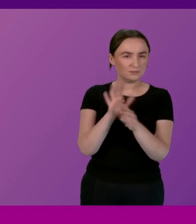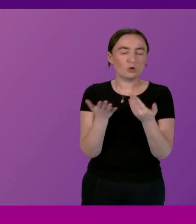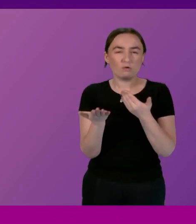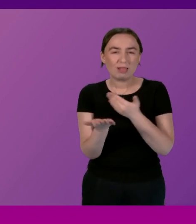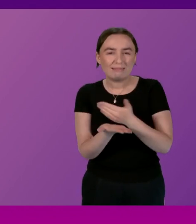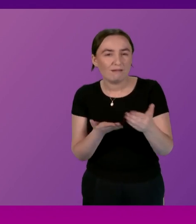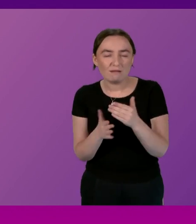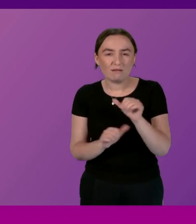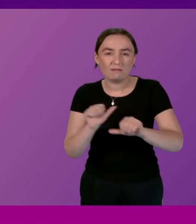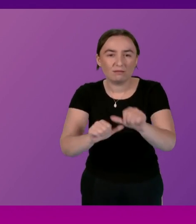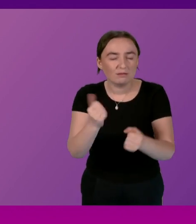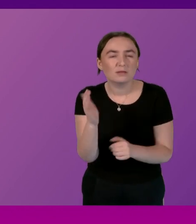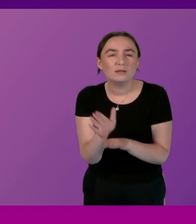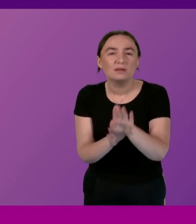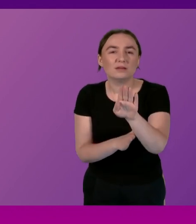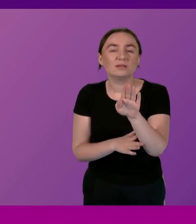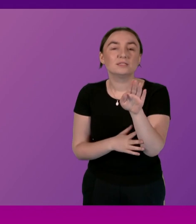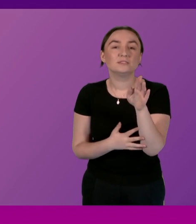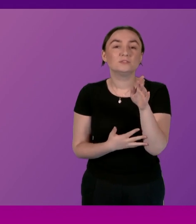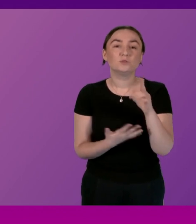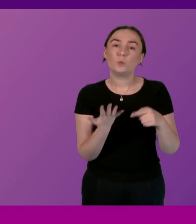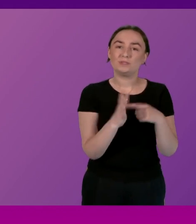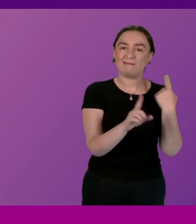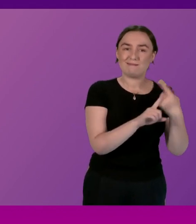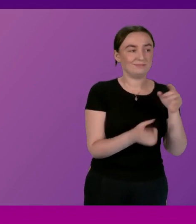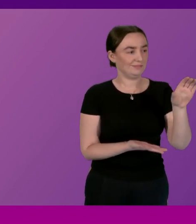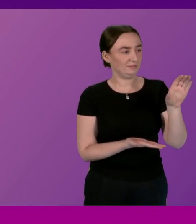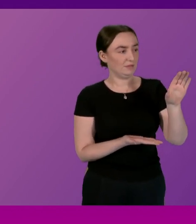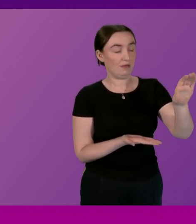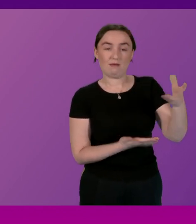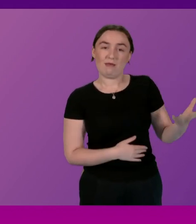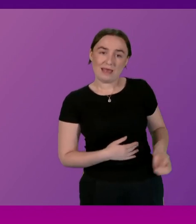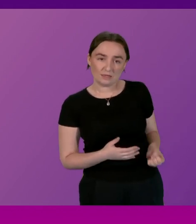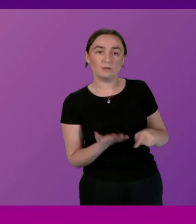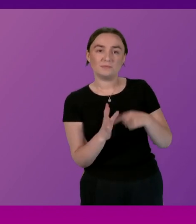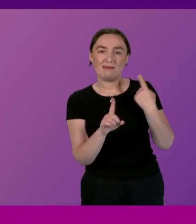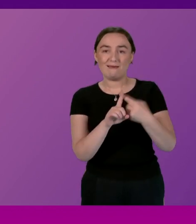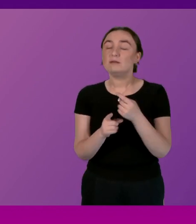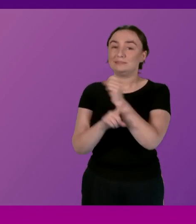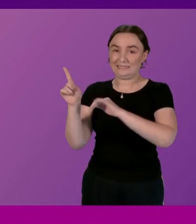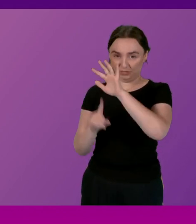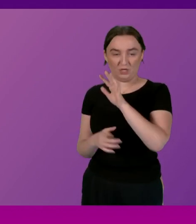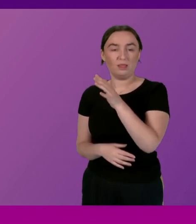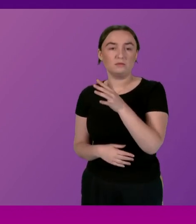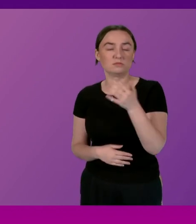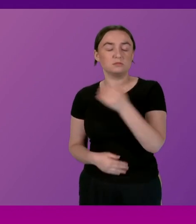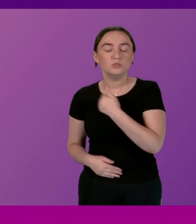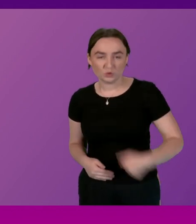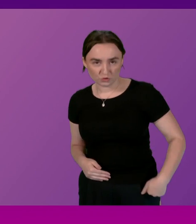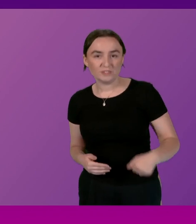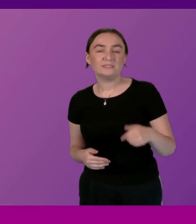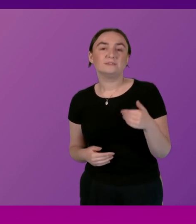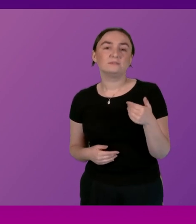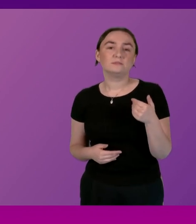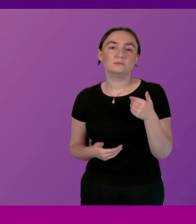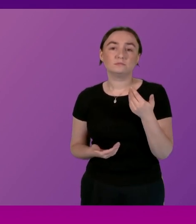example the marginal rate of tax due to the interaction of income tax and national insurance and of course national insurance is not devolved is actually higher in Scotland